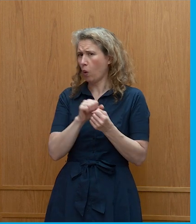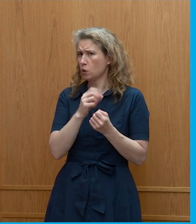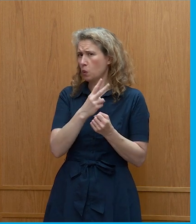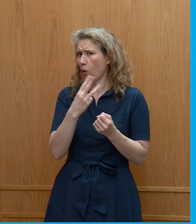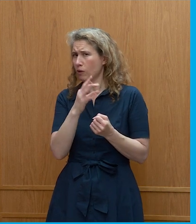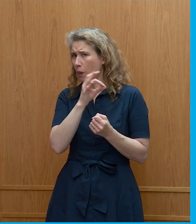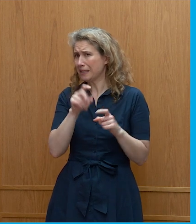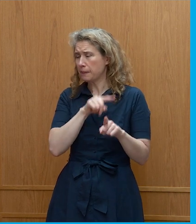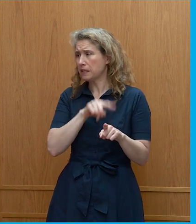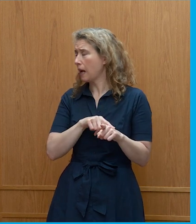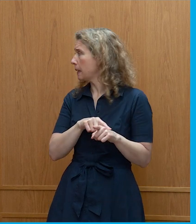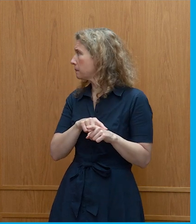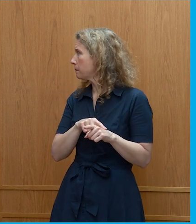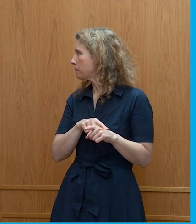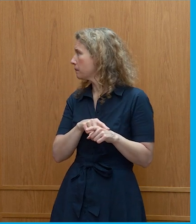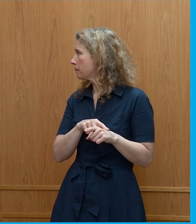Do you want to just swap?